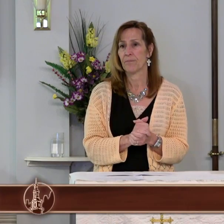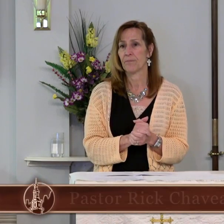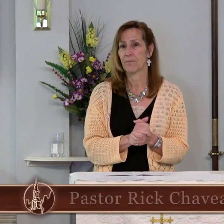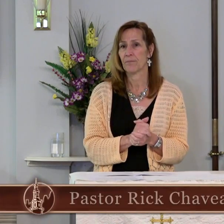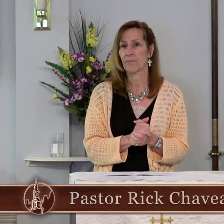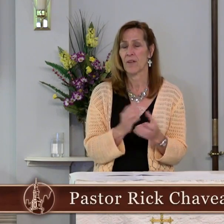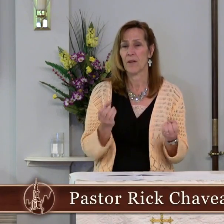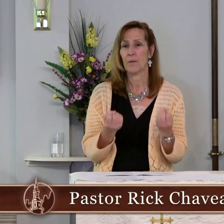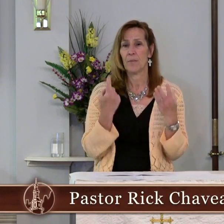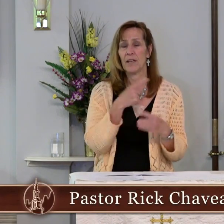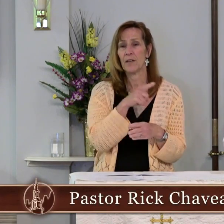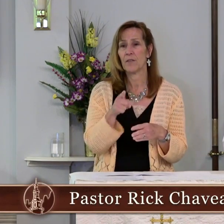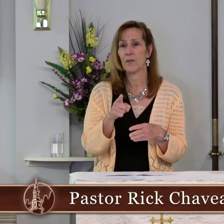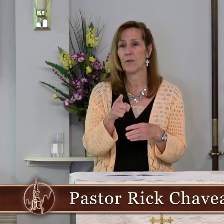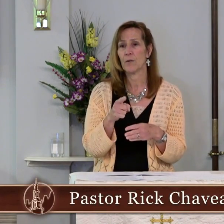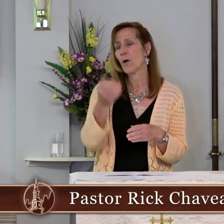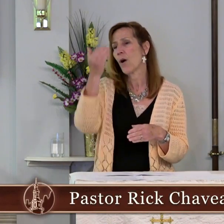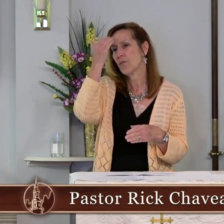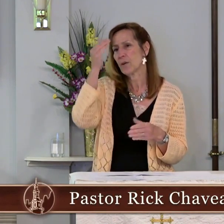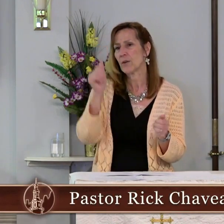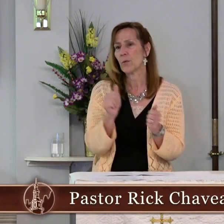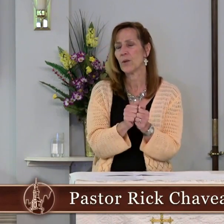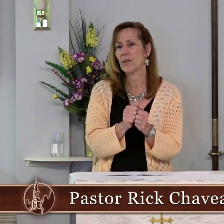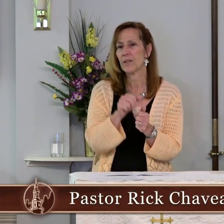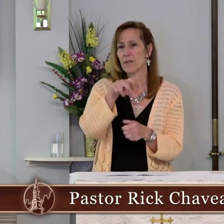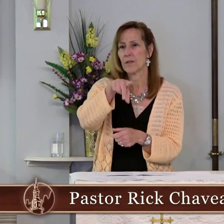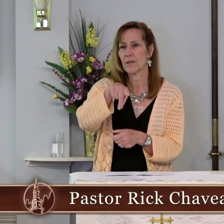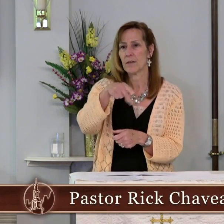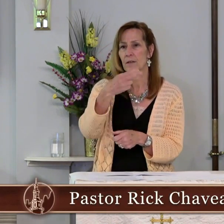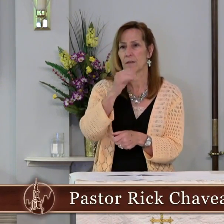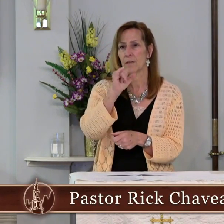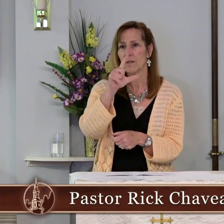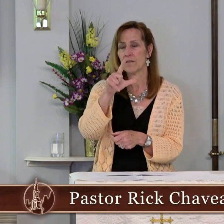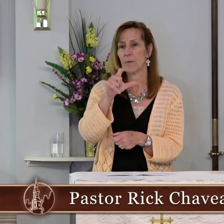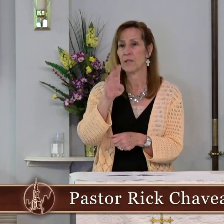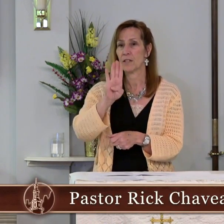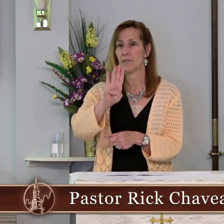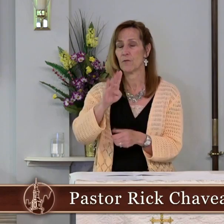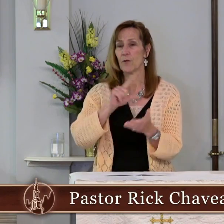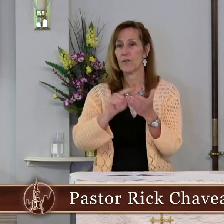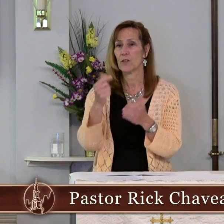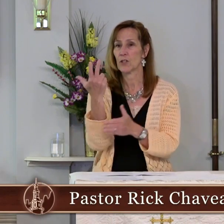Many of you are familiar with Philippians 4.13.